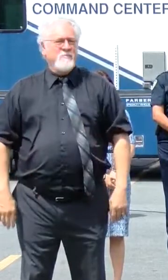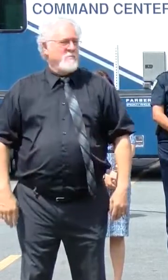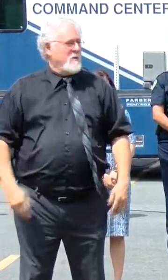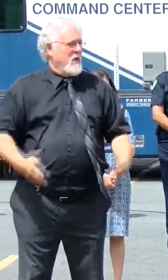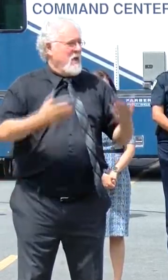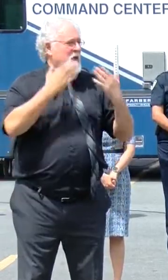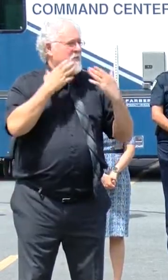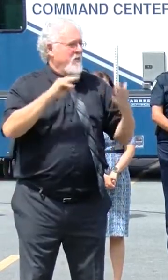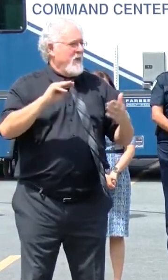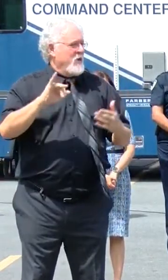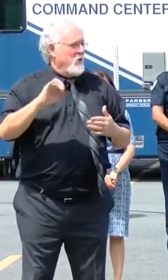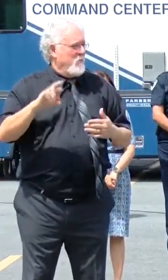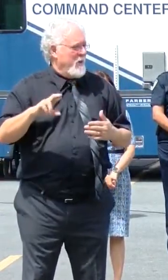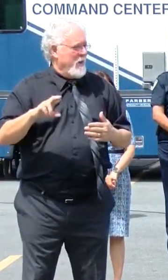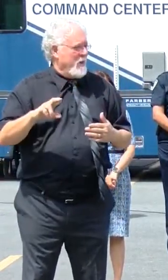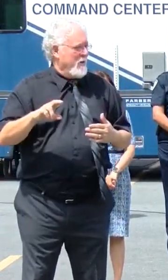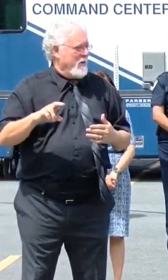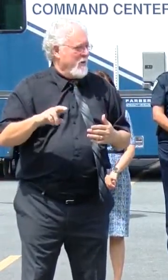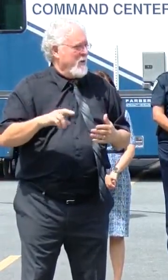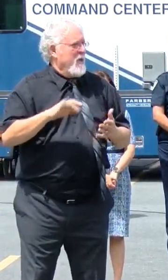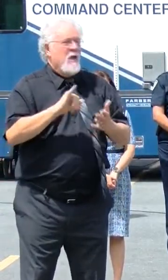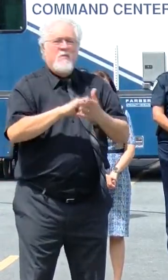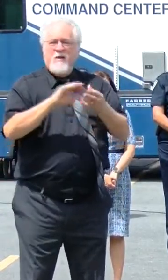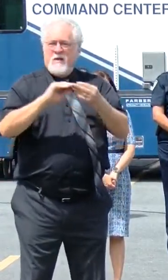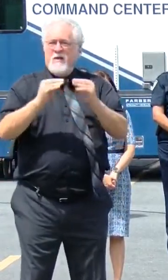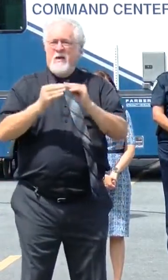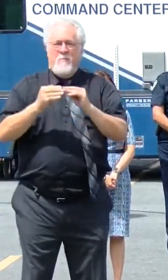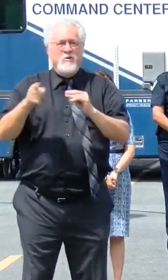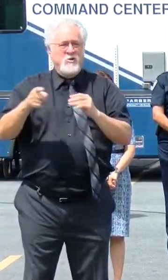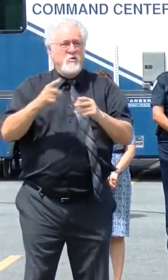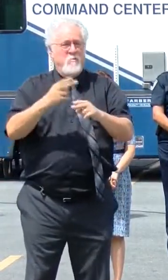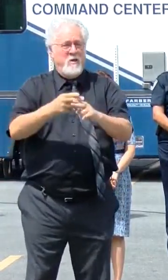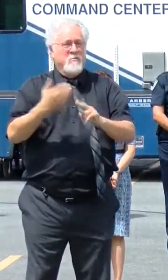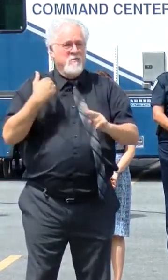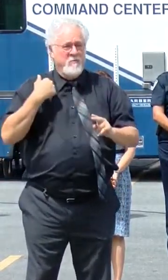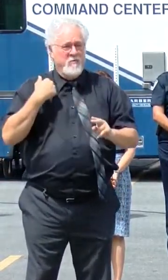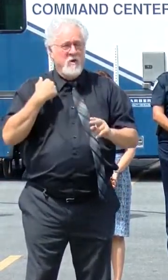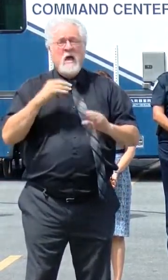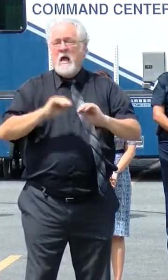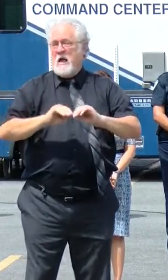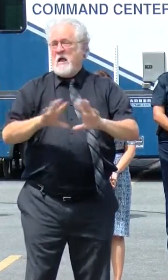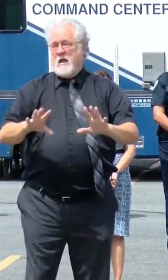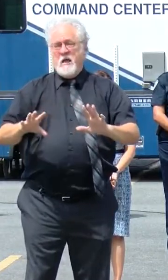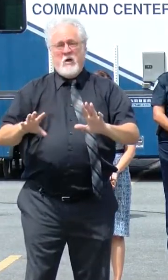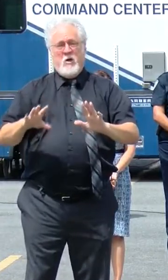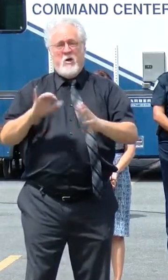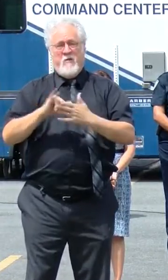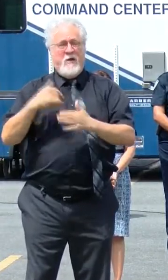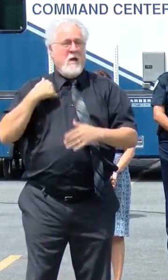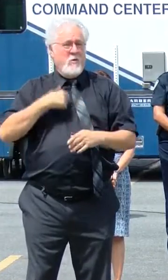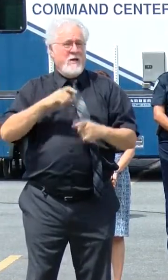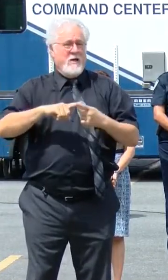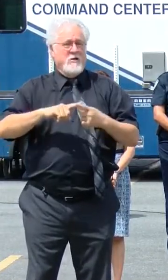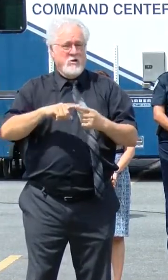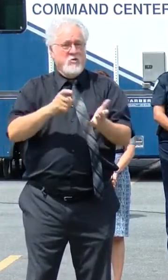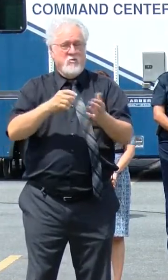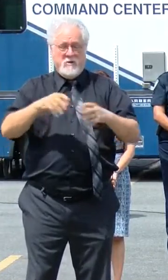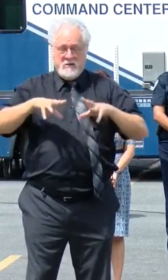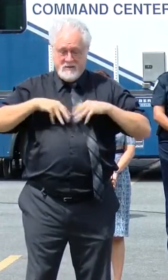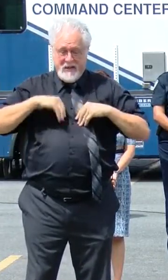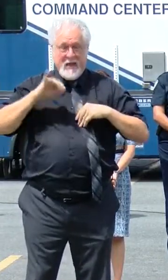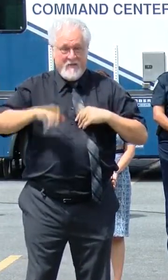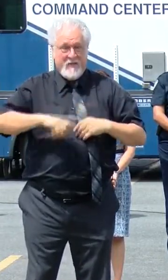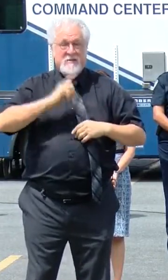Thank you, Mayor. This data that you mentioned earlier is clear indication that we need to take this seriously